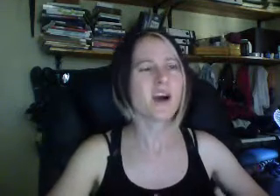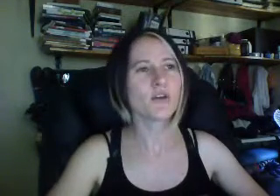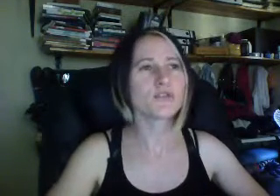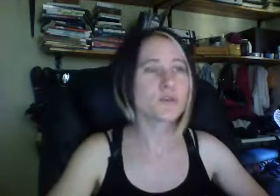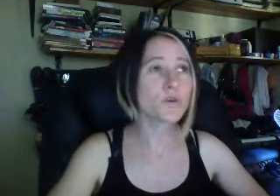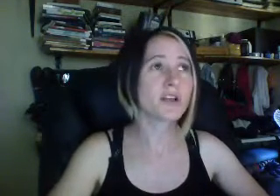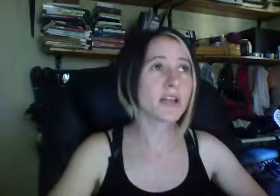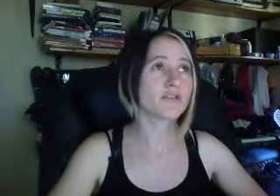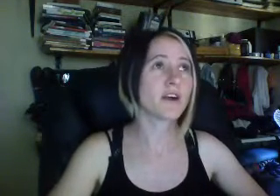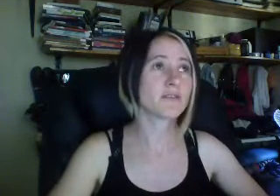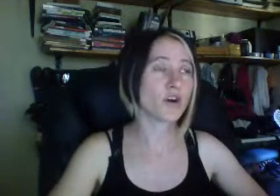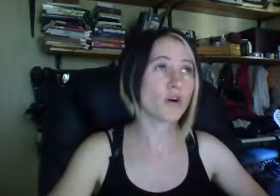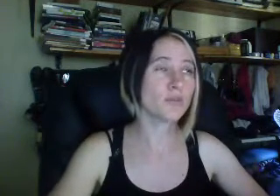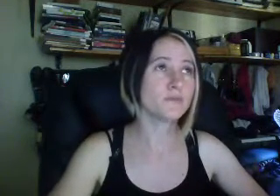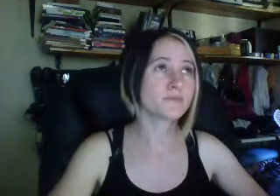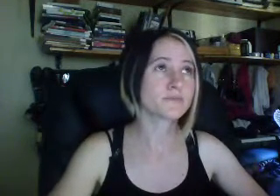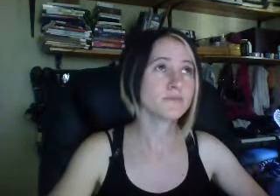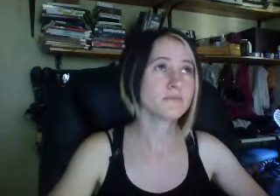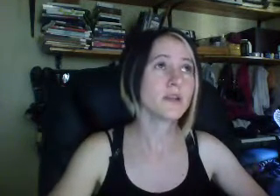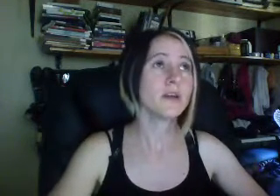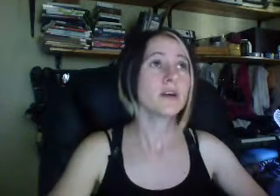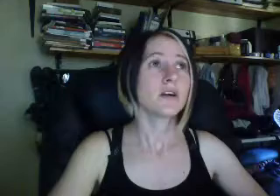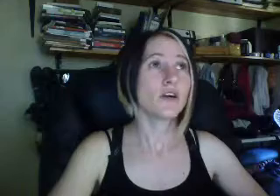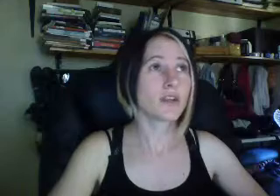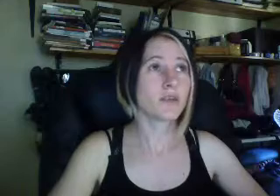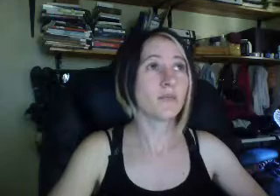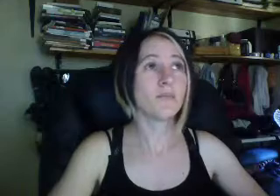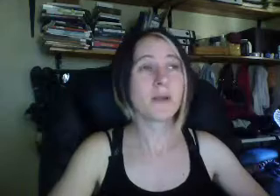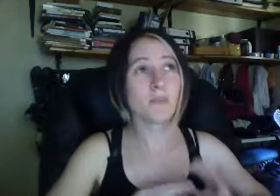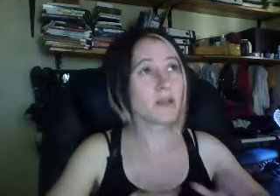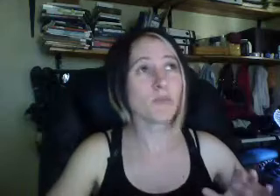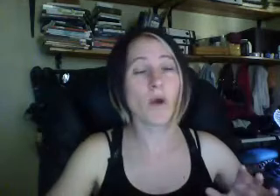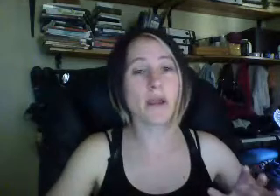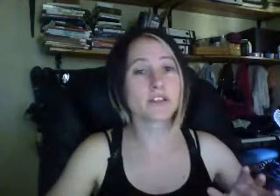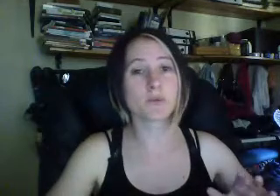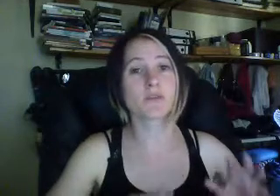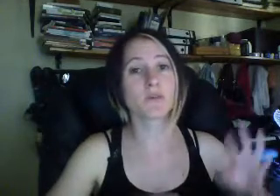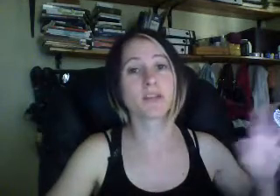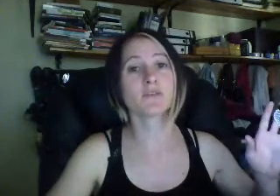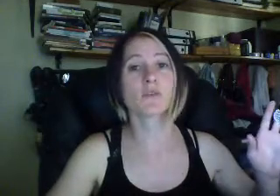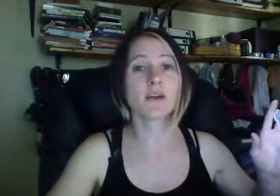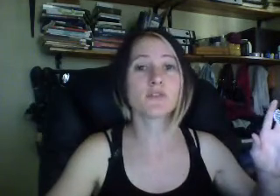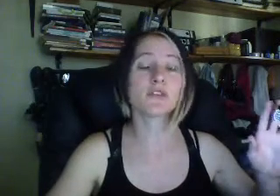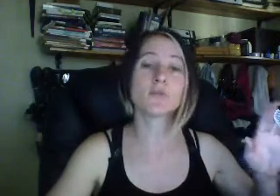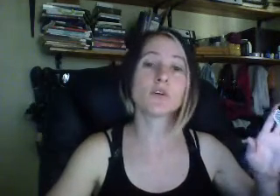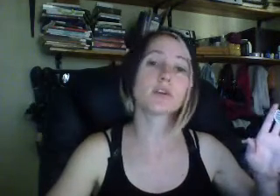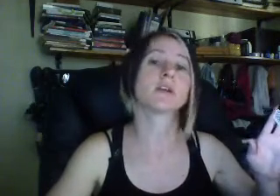oh, you can work an 85 job, earning minimum wages, where for the rest of your life, you're going to be working,